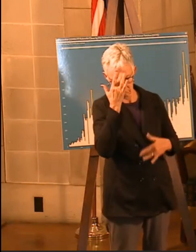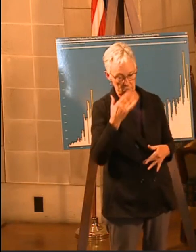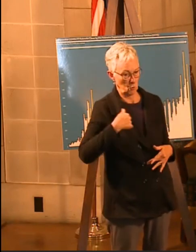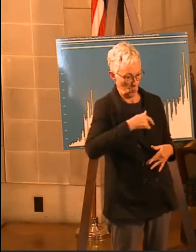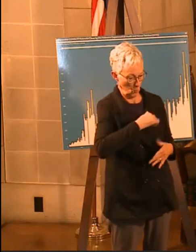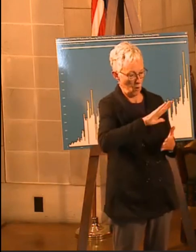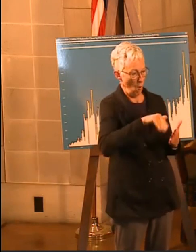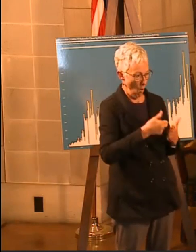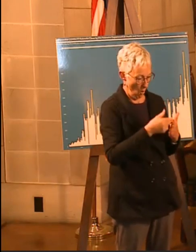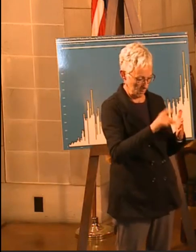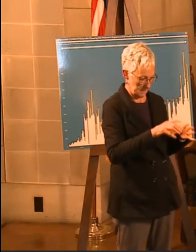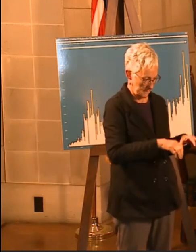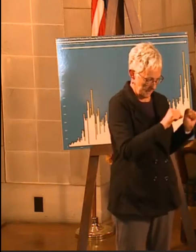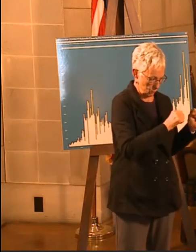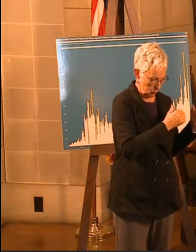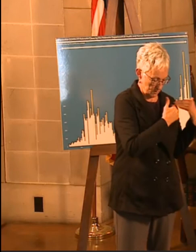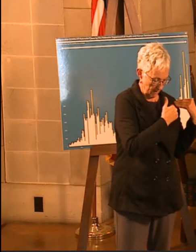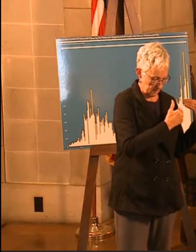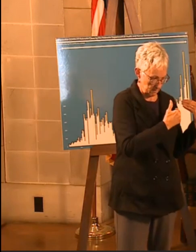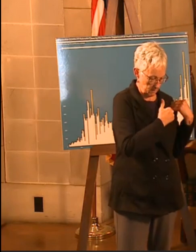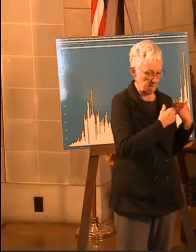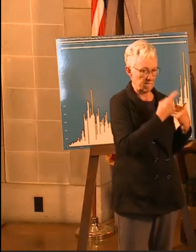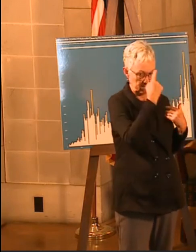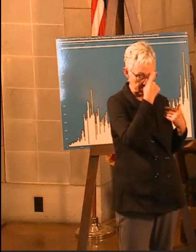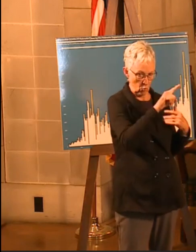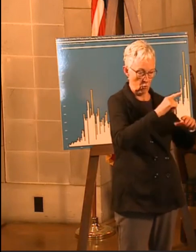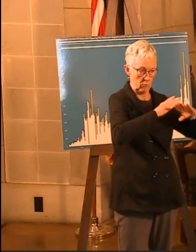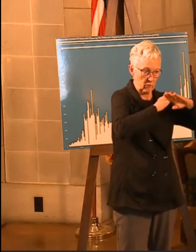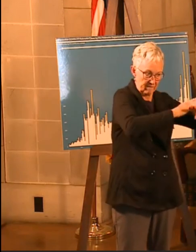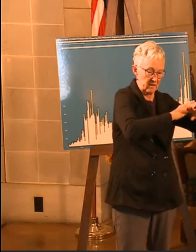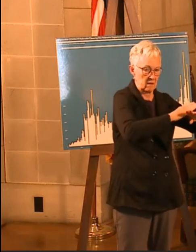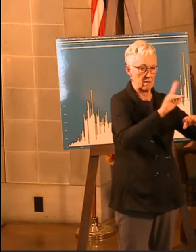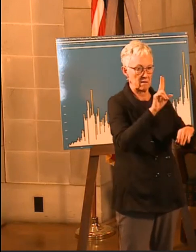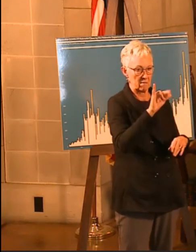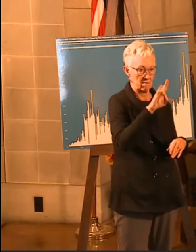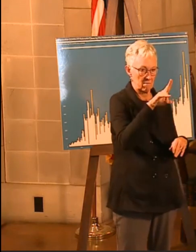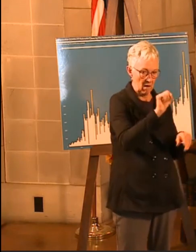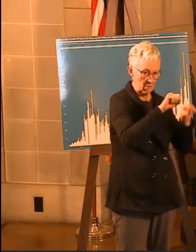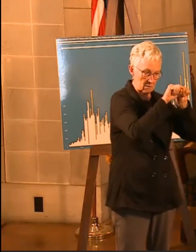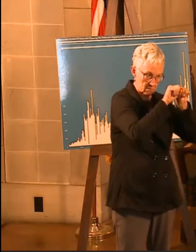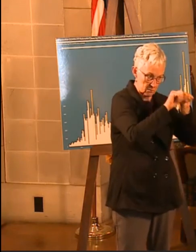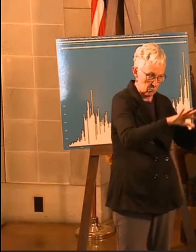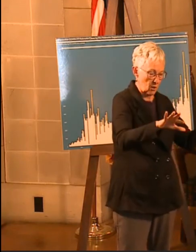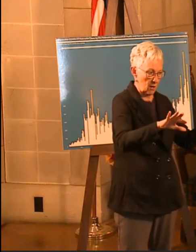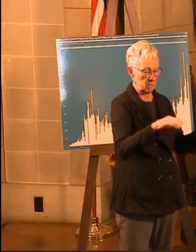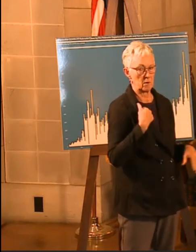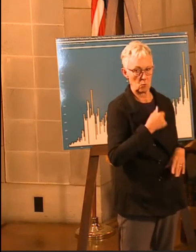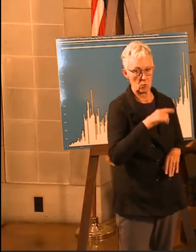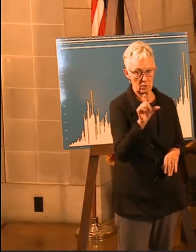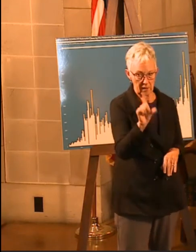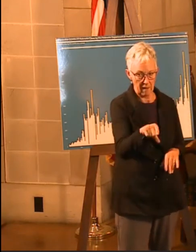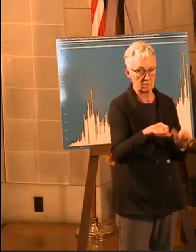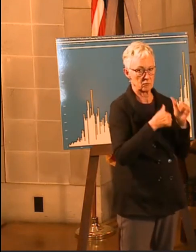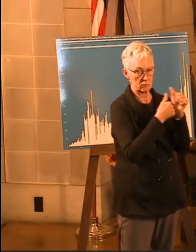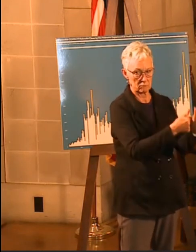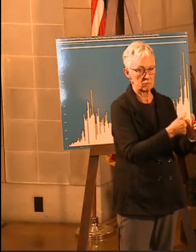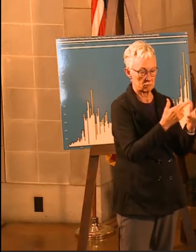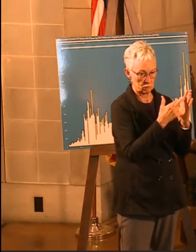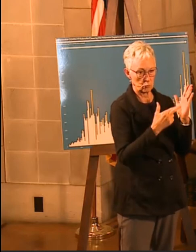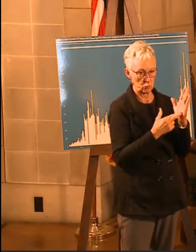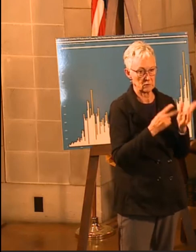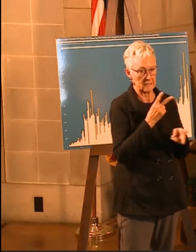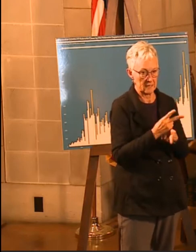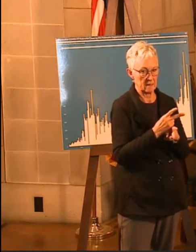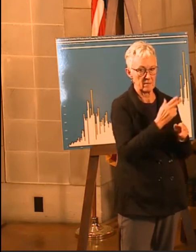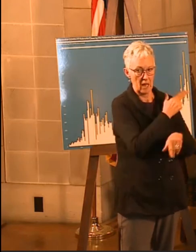I know people are tired. I know it's painful, but we must continue to do this to preserve our hospital capacity. So again, folks, thank you all very, very